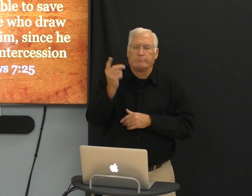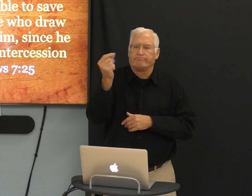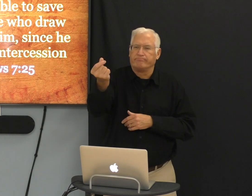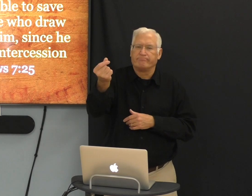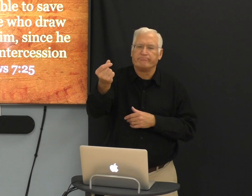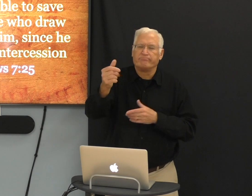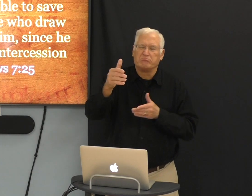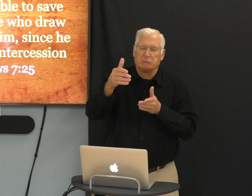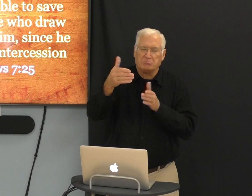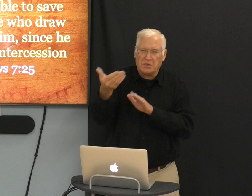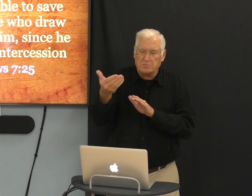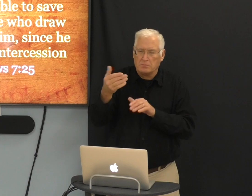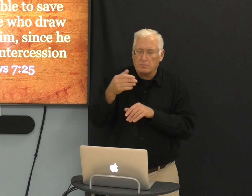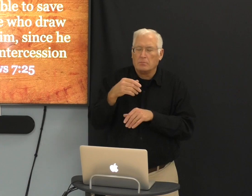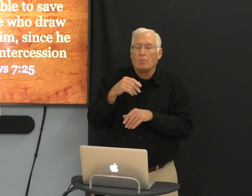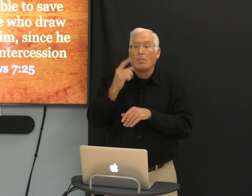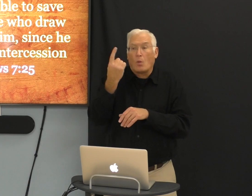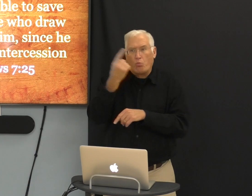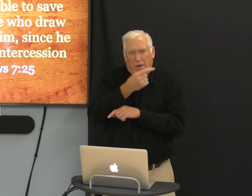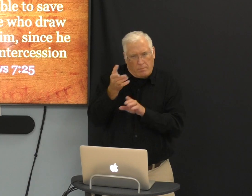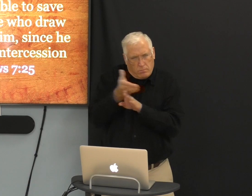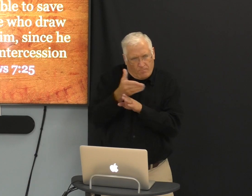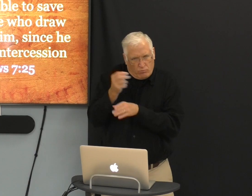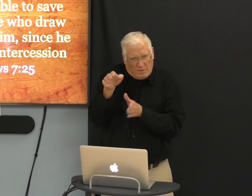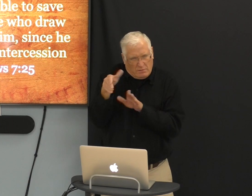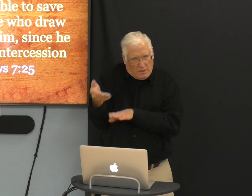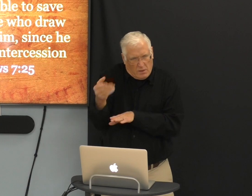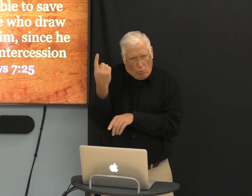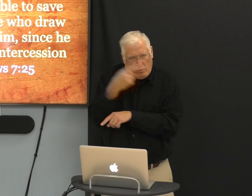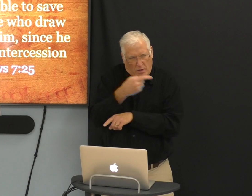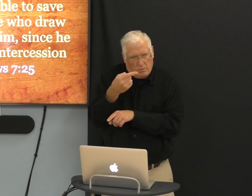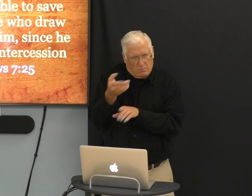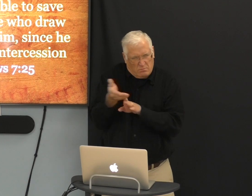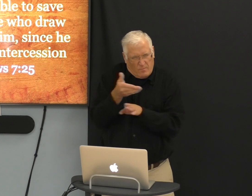It killed him. But right before he died,